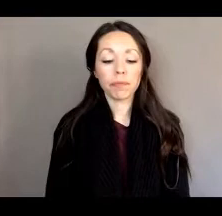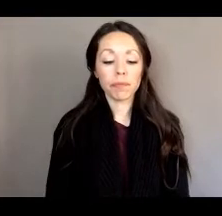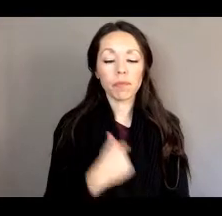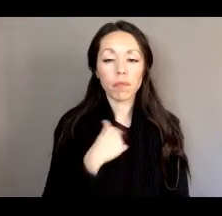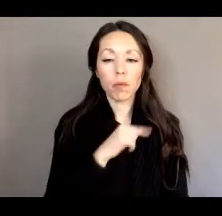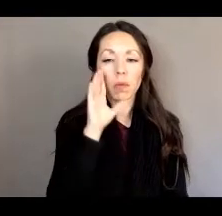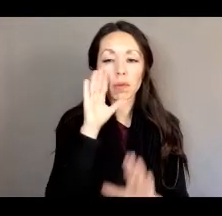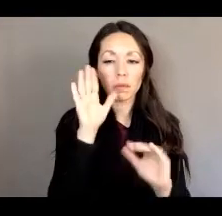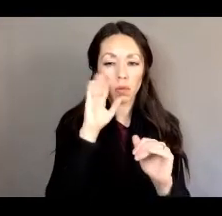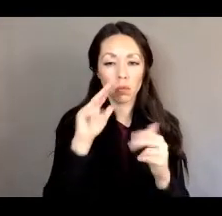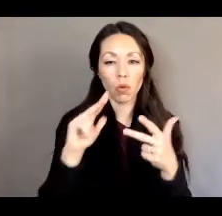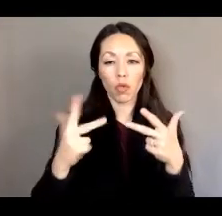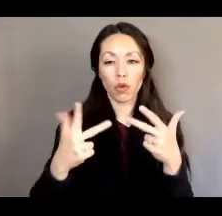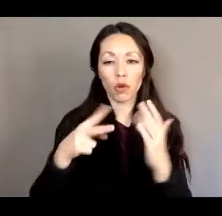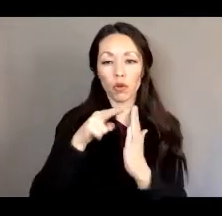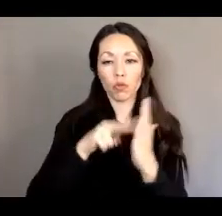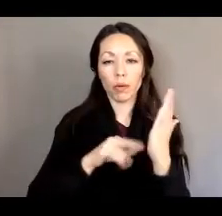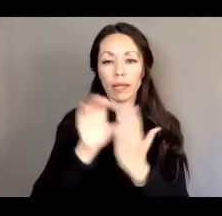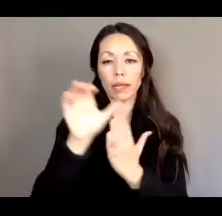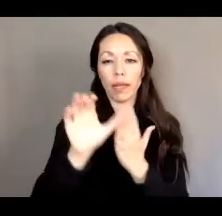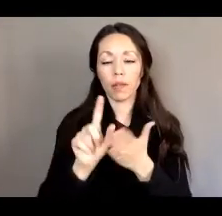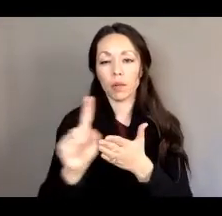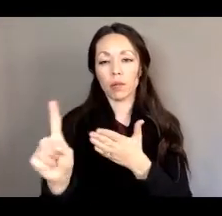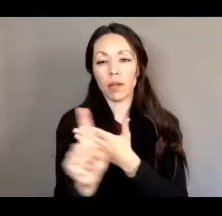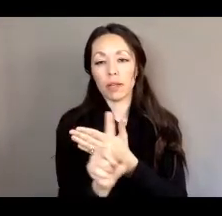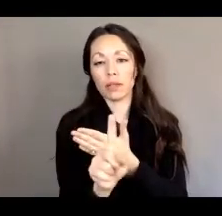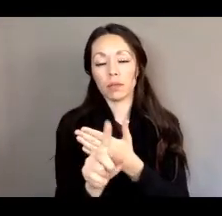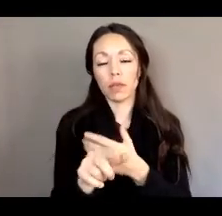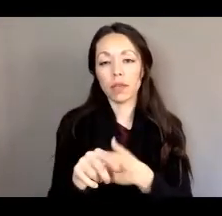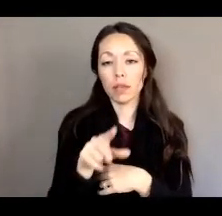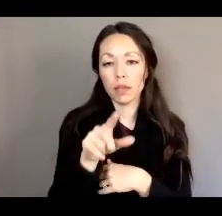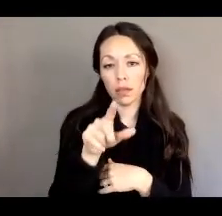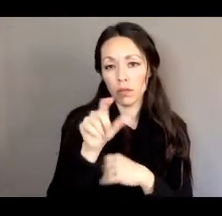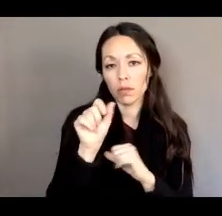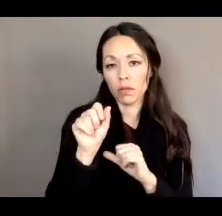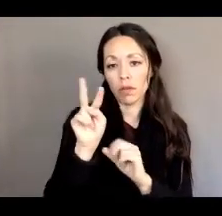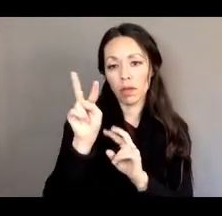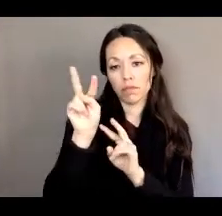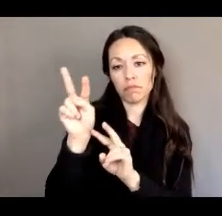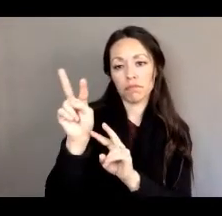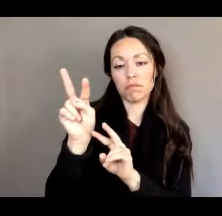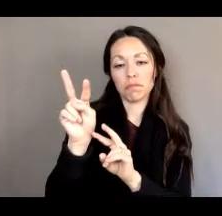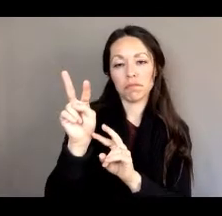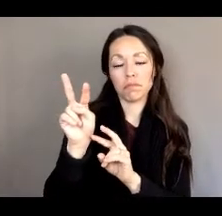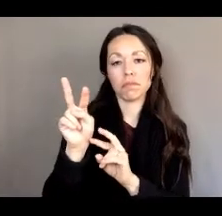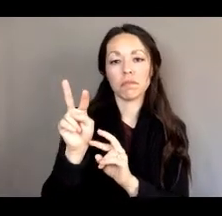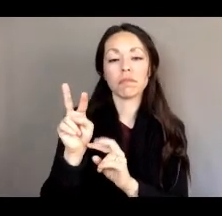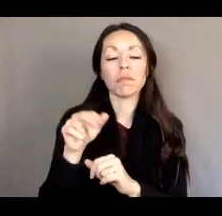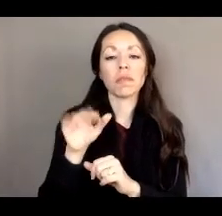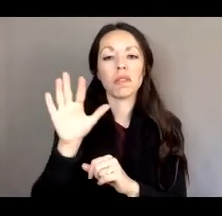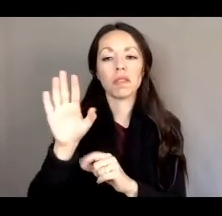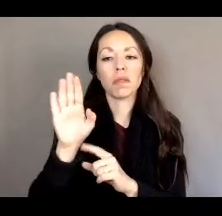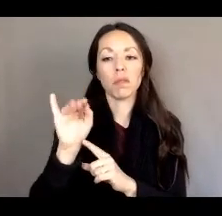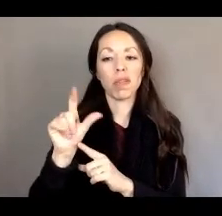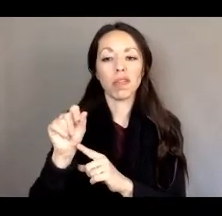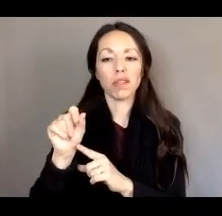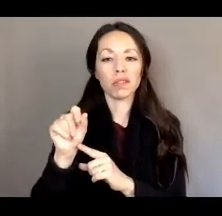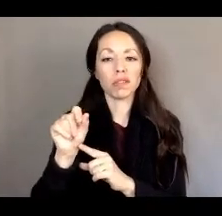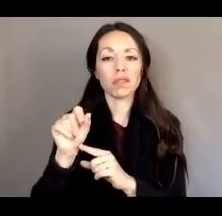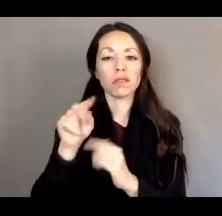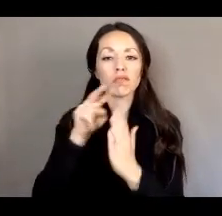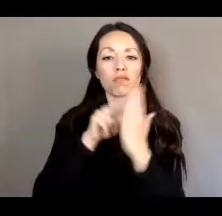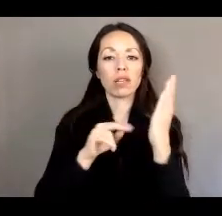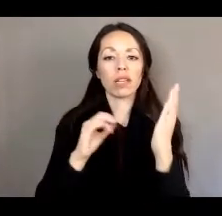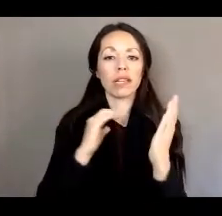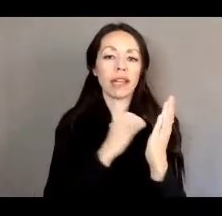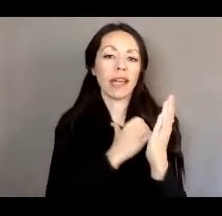go on third read calendars next week. Um, you can check those bills out in their overviews and our weekly legislative updates